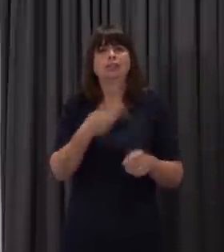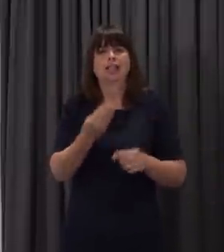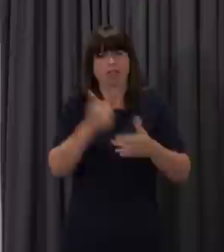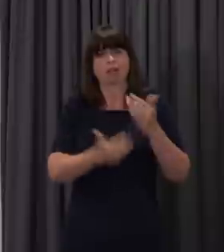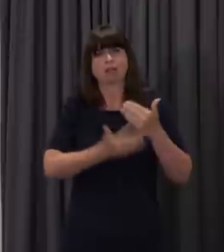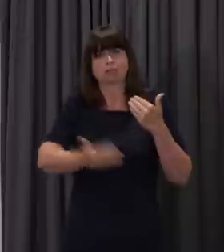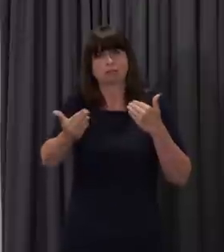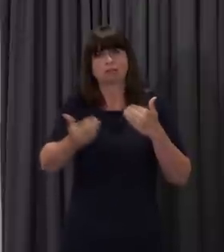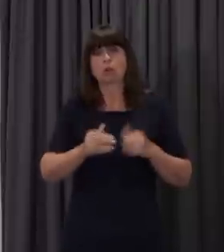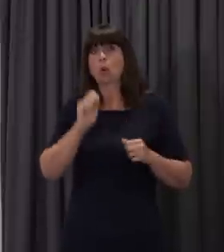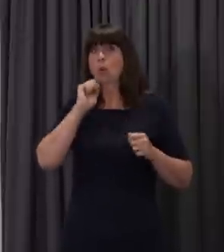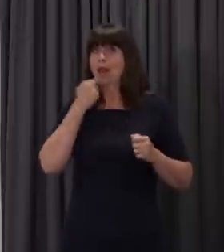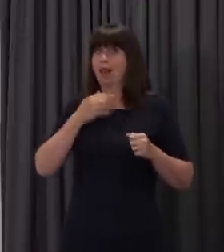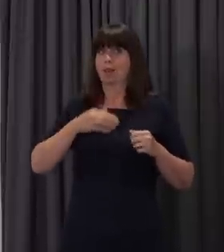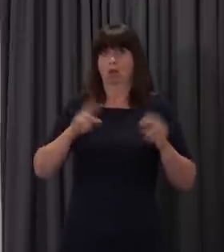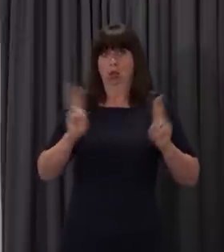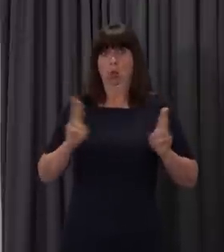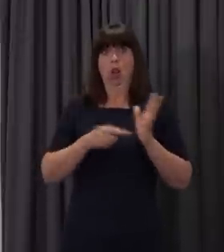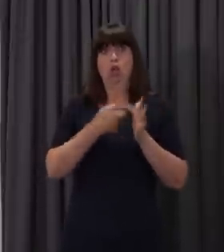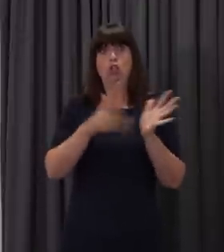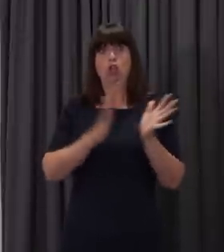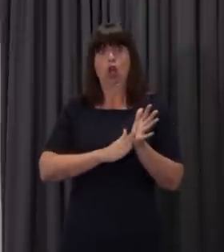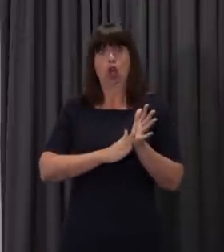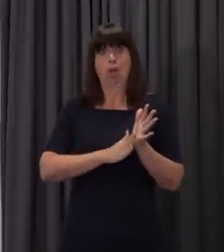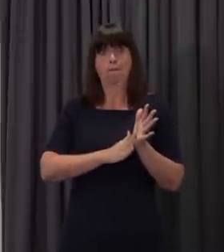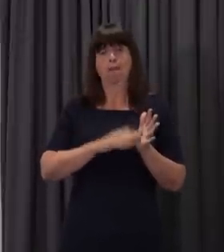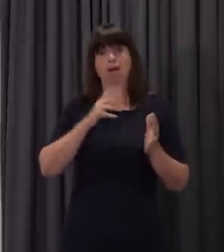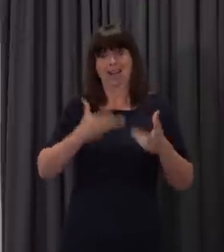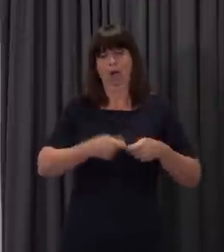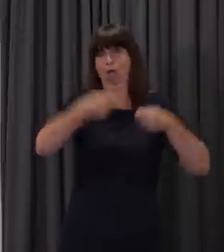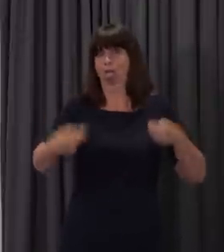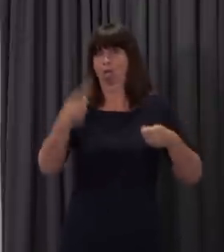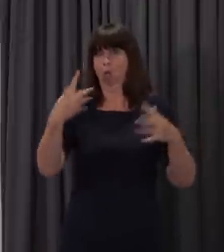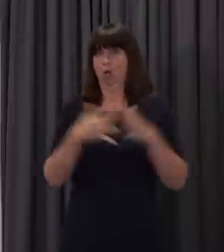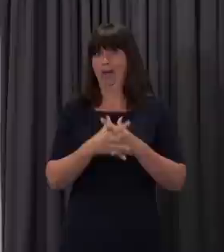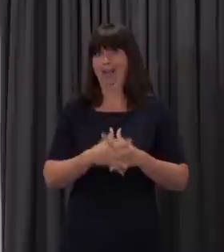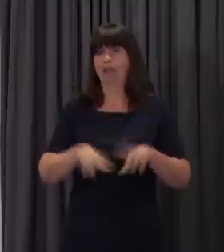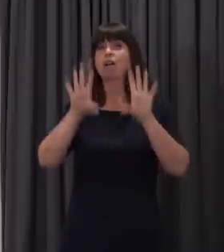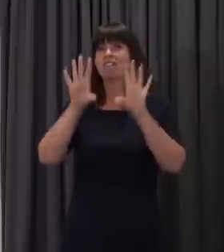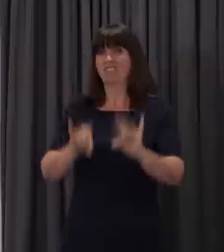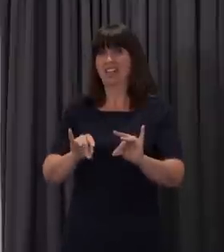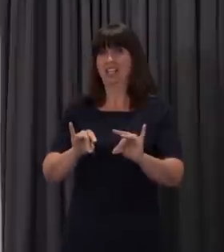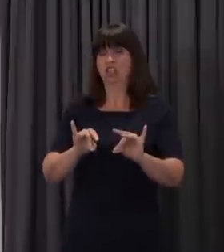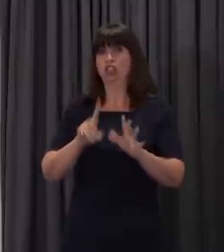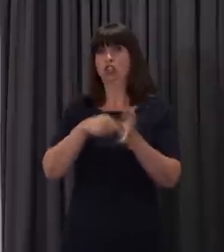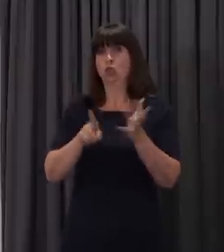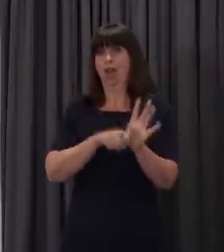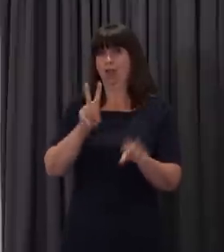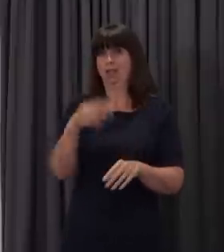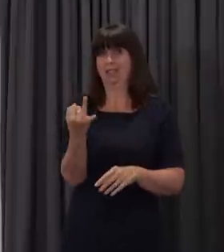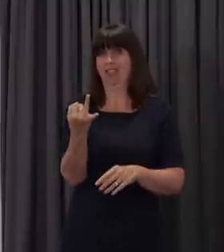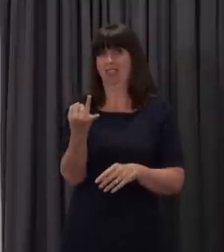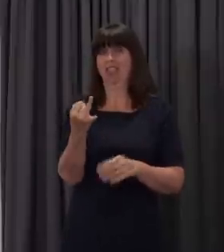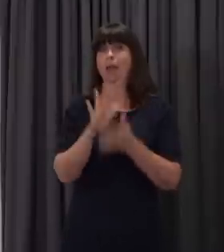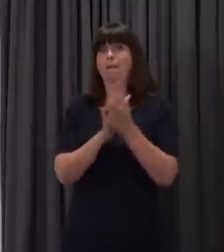term by one week to end on the 27th of July with an extra week's break at